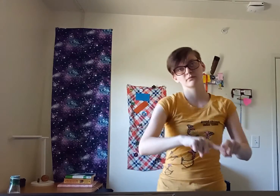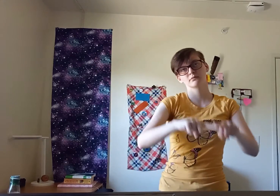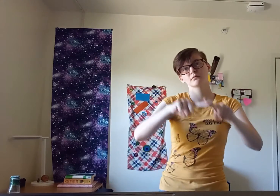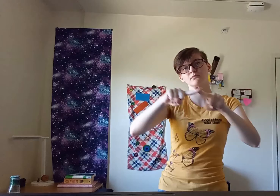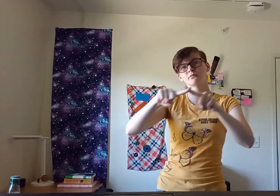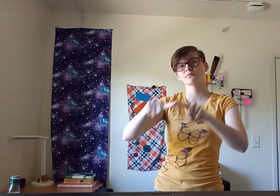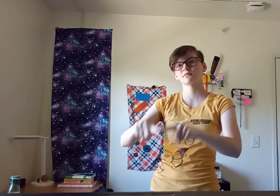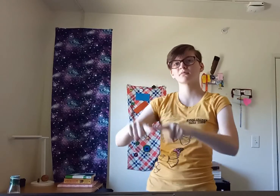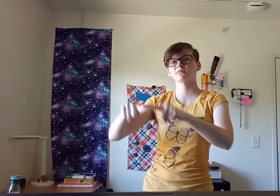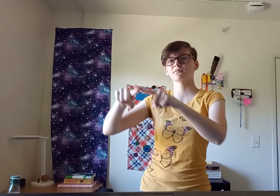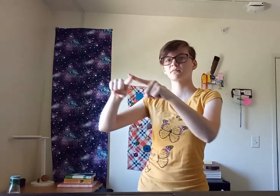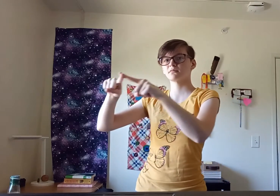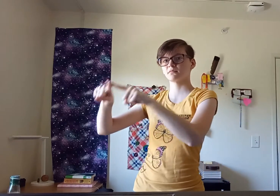feel it, feel We want another